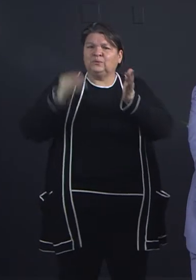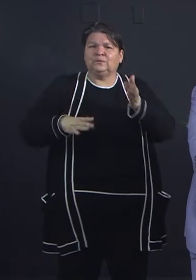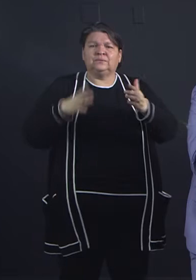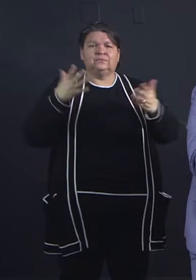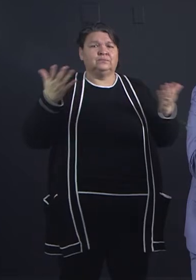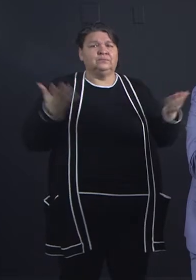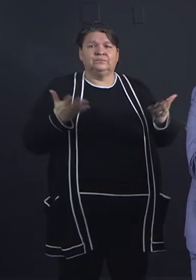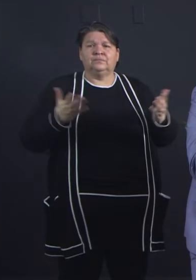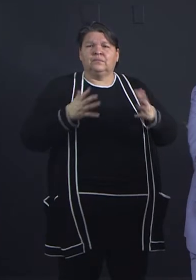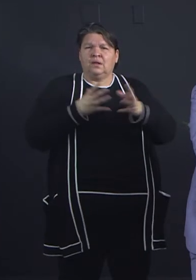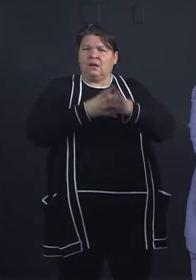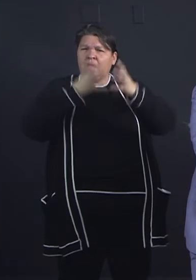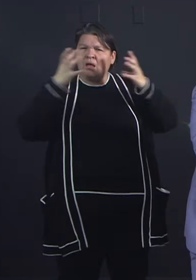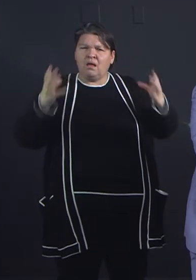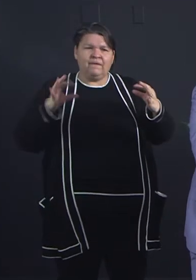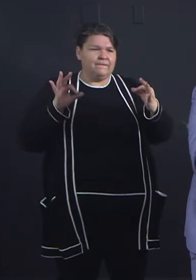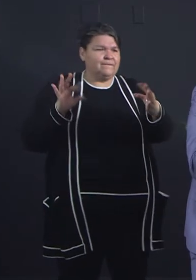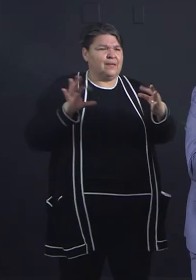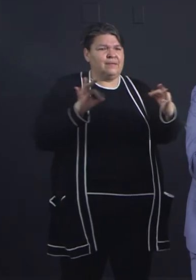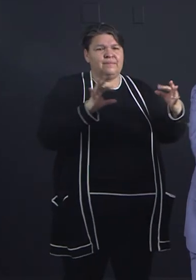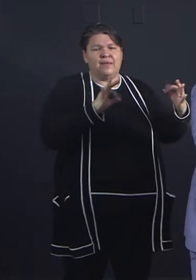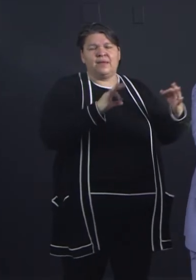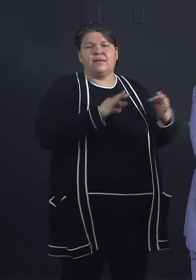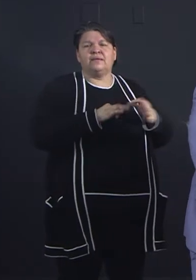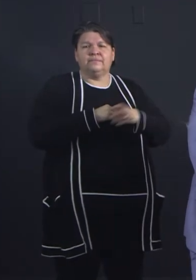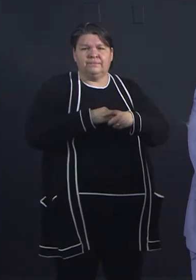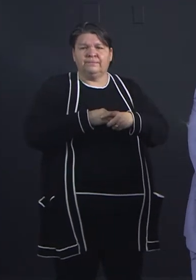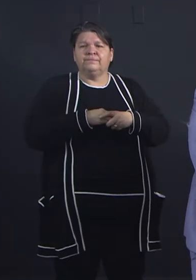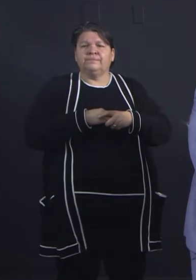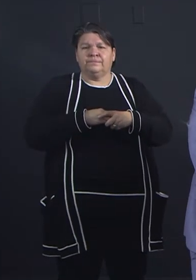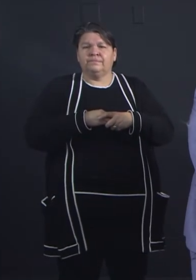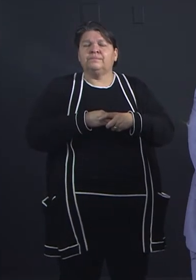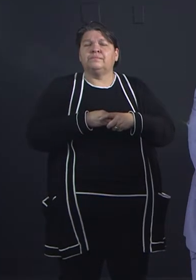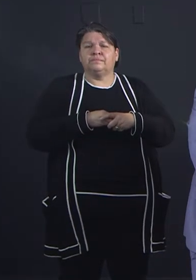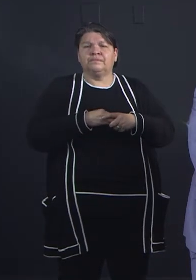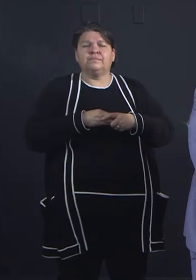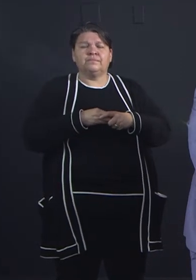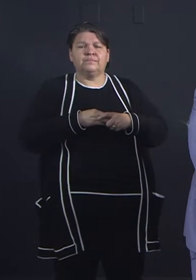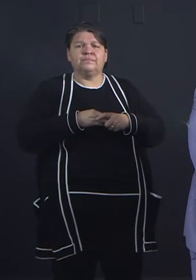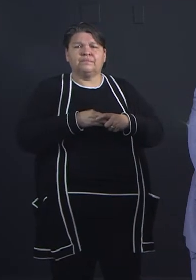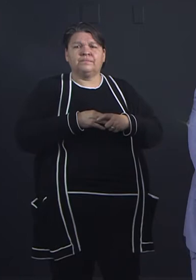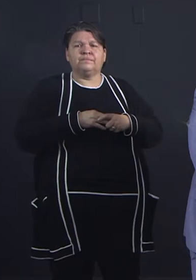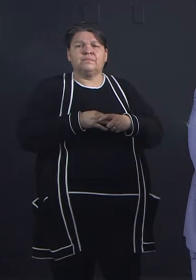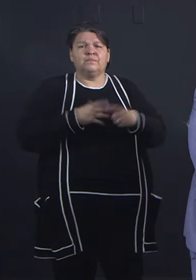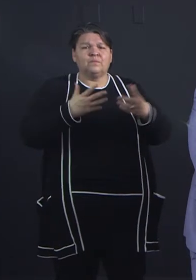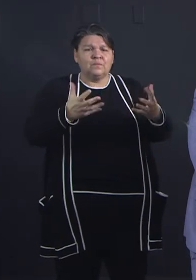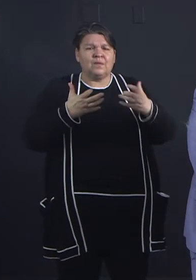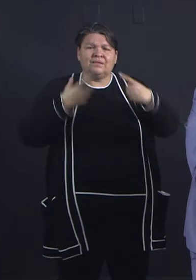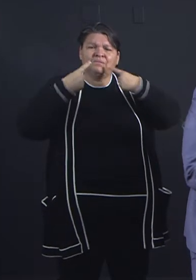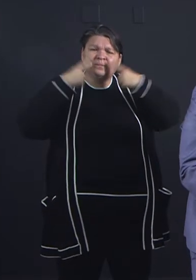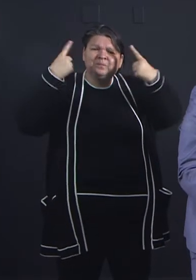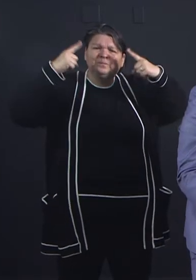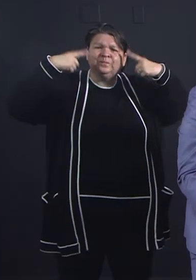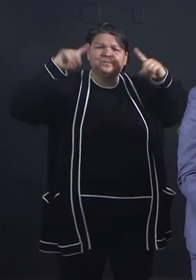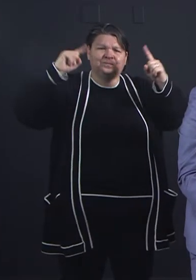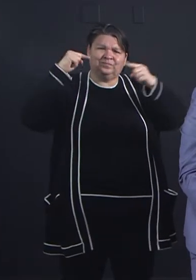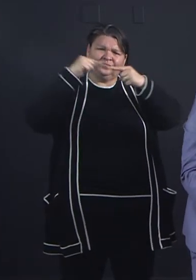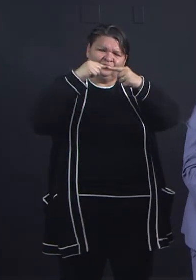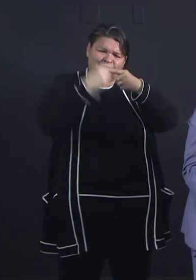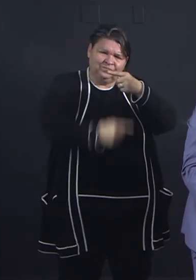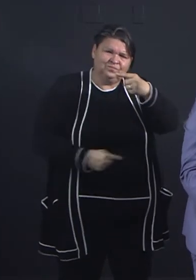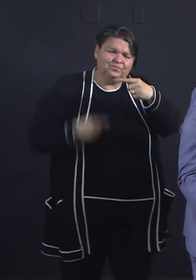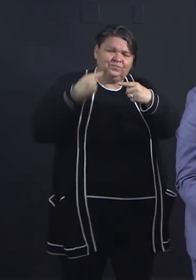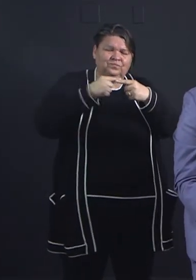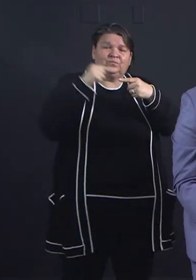stronger so that we can have a meaningful summer school and get on to a successful 2021 school year. And don't you think this